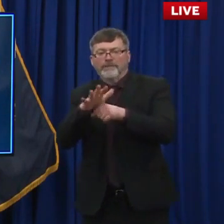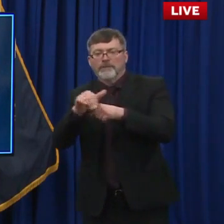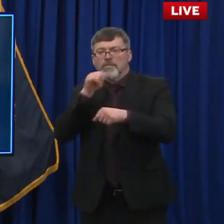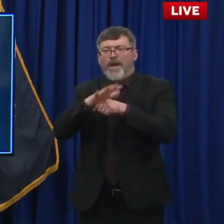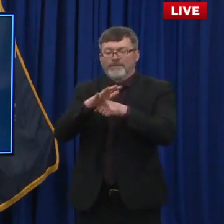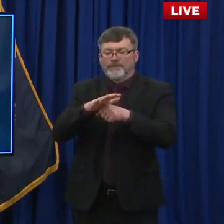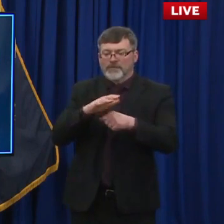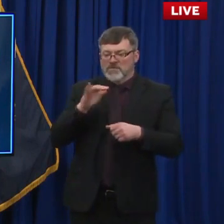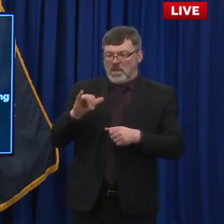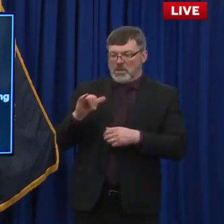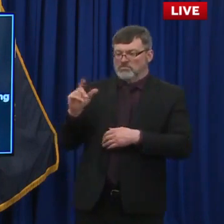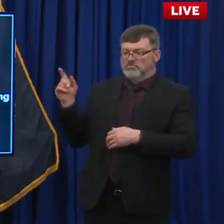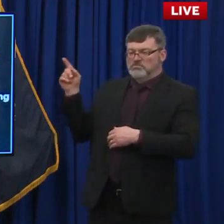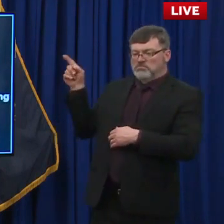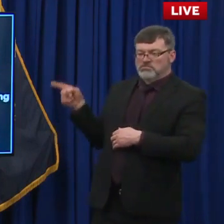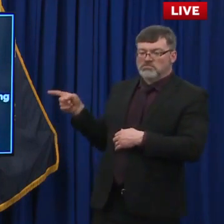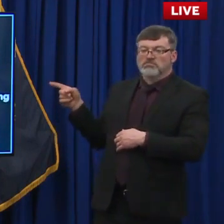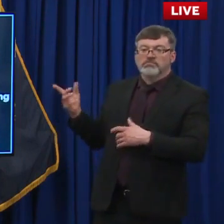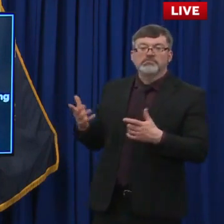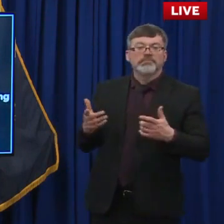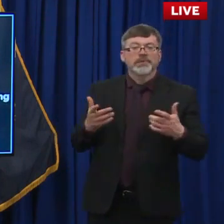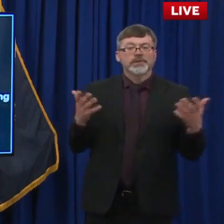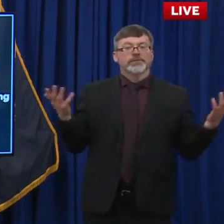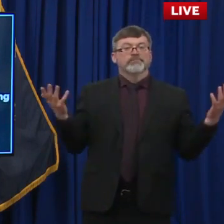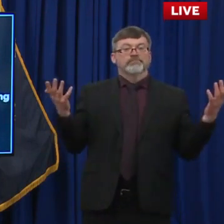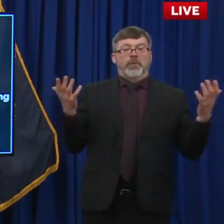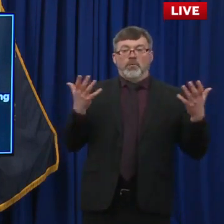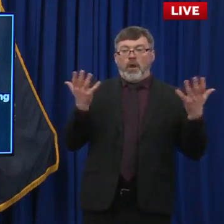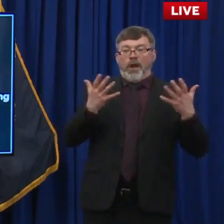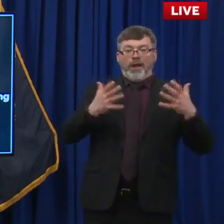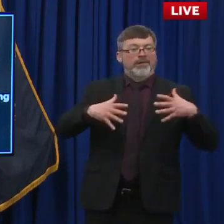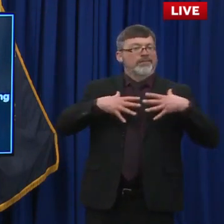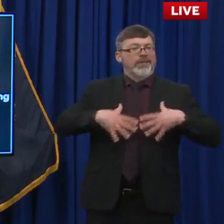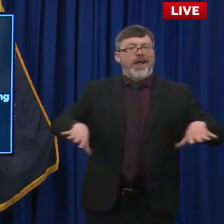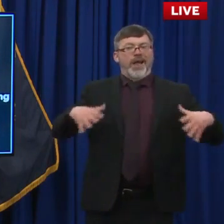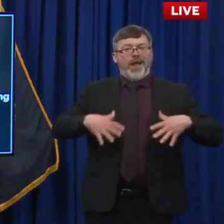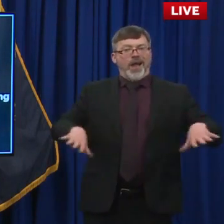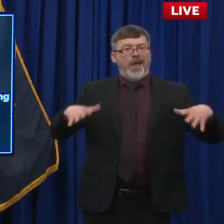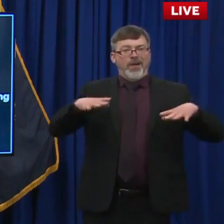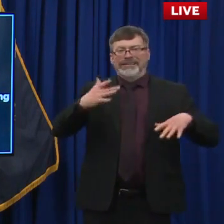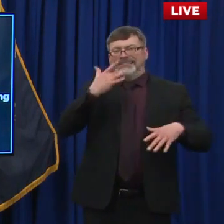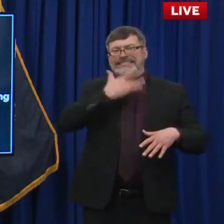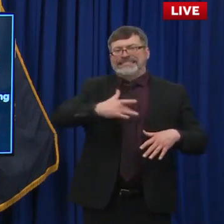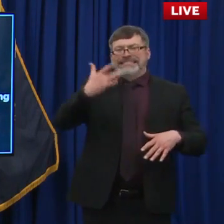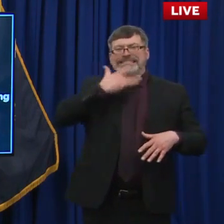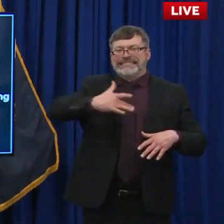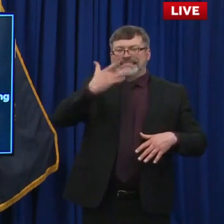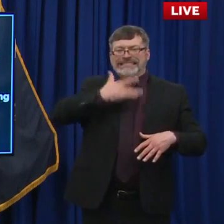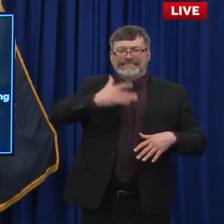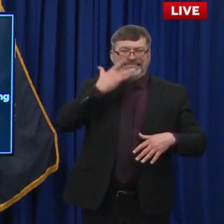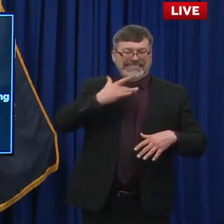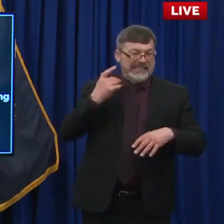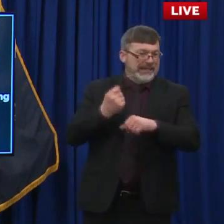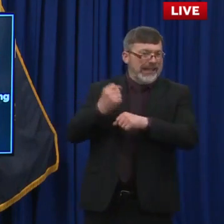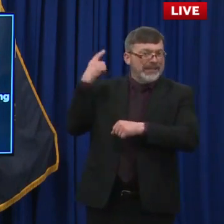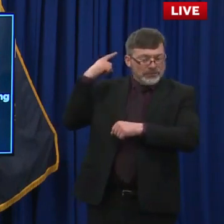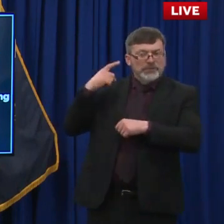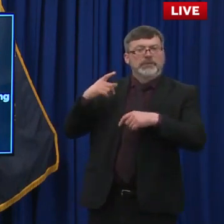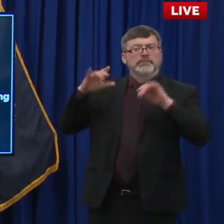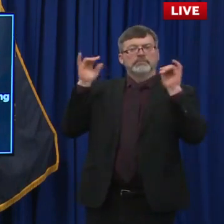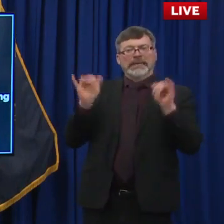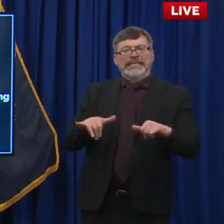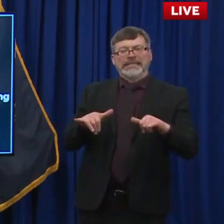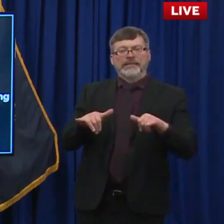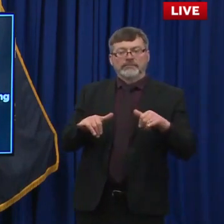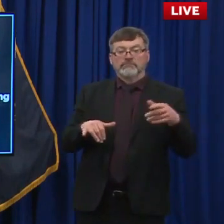that we know that during that nationwide gown shortage, if you remember, no one could find gowns. Um, I got the the report was very complimentary and I